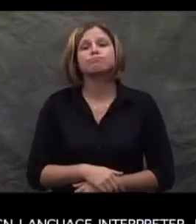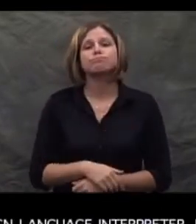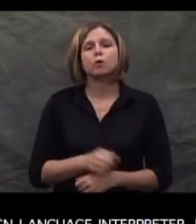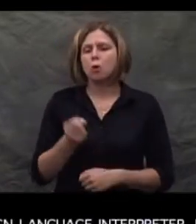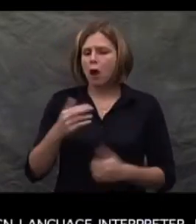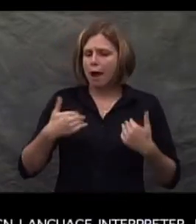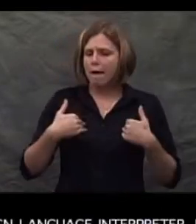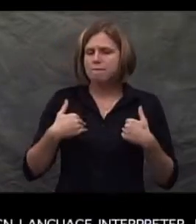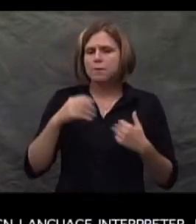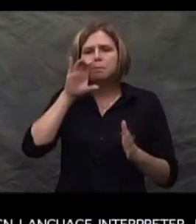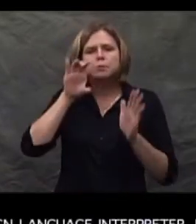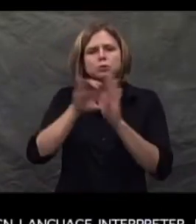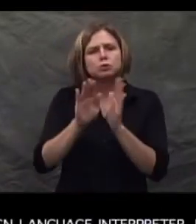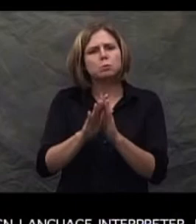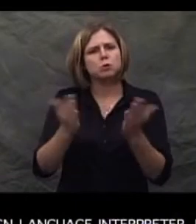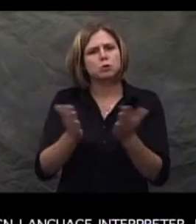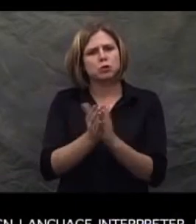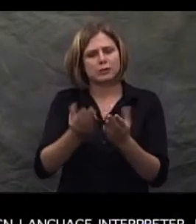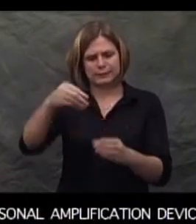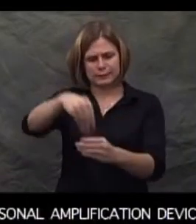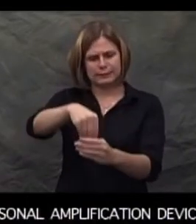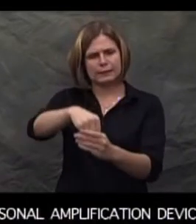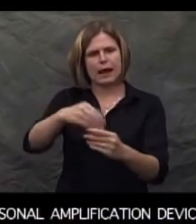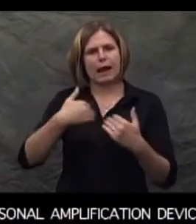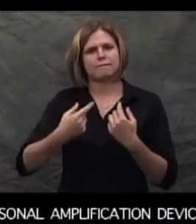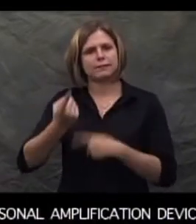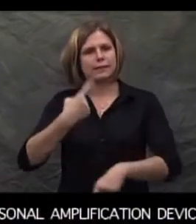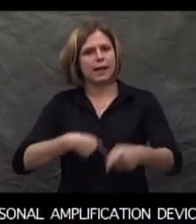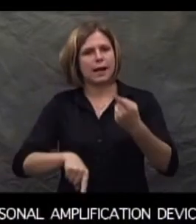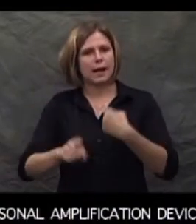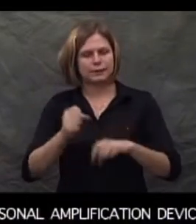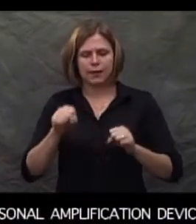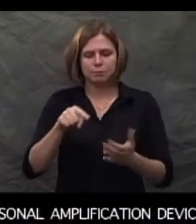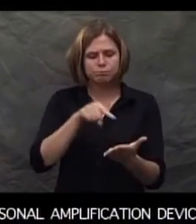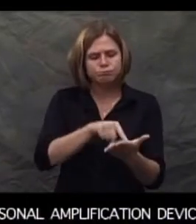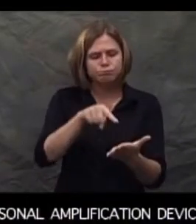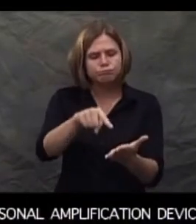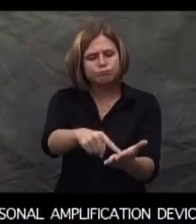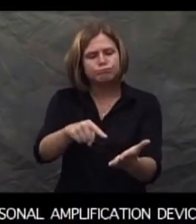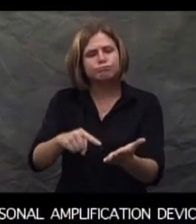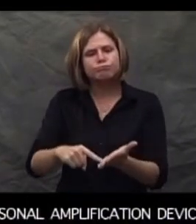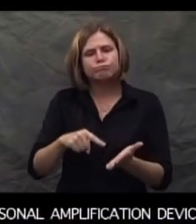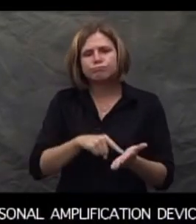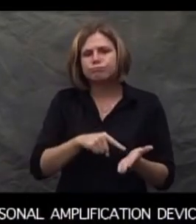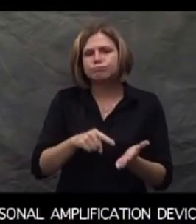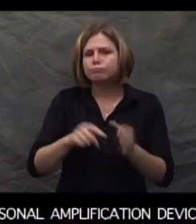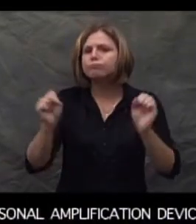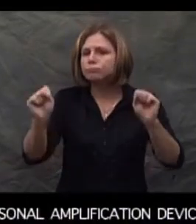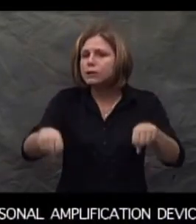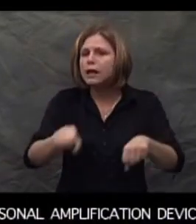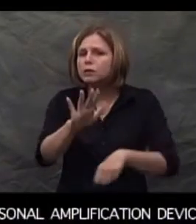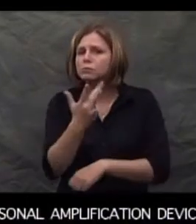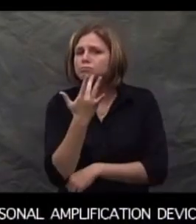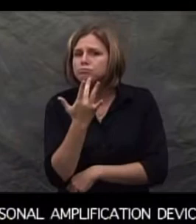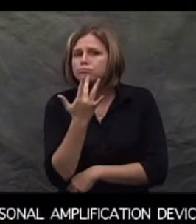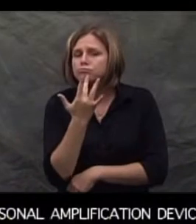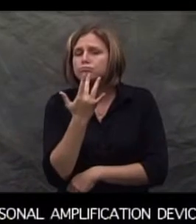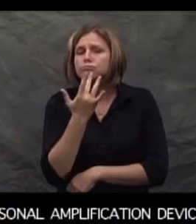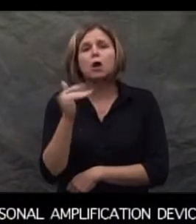pictogram book, personal amplification device, amplified phone, and TTYs. You may prefer